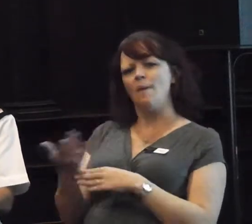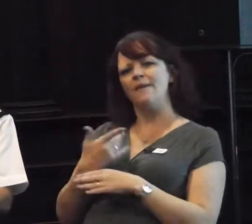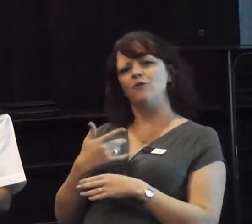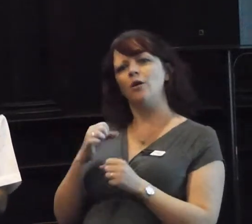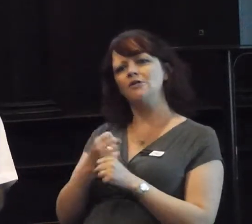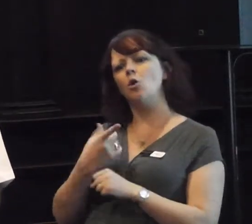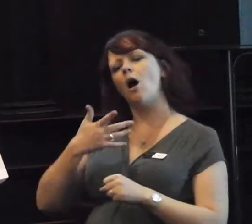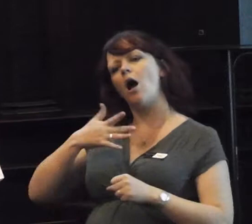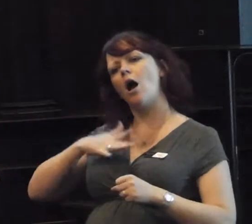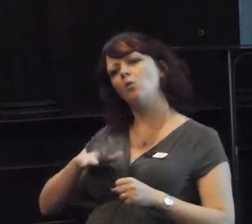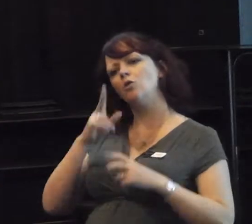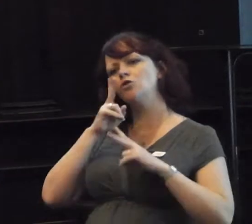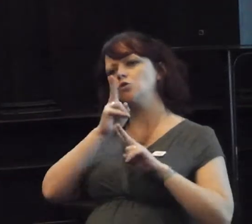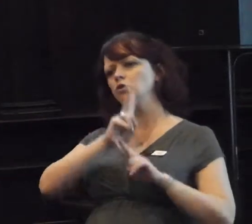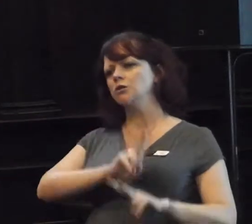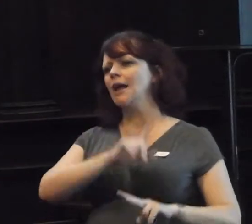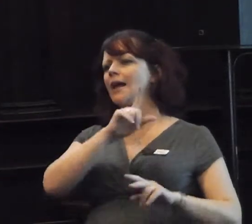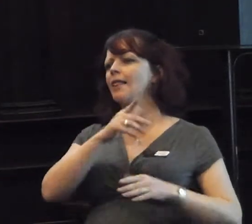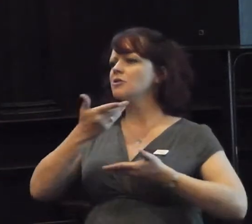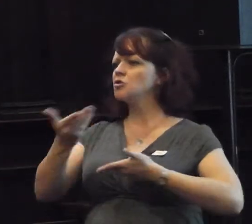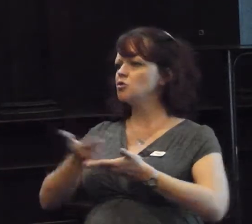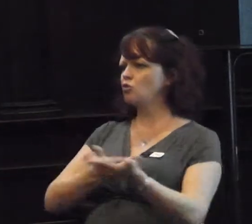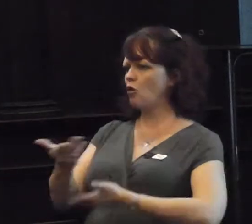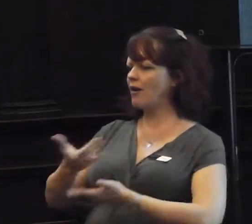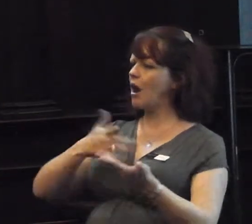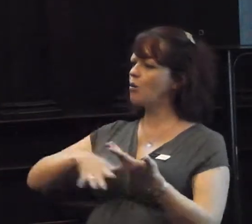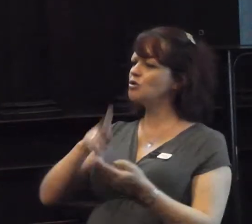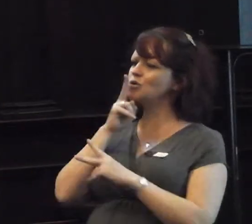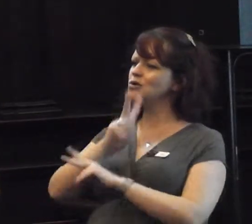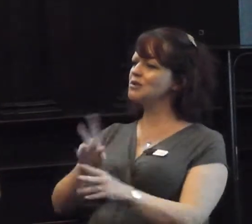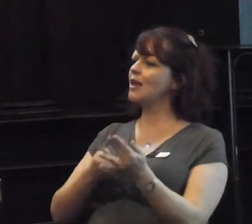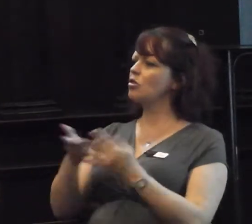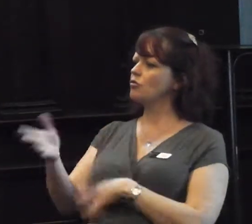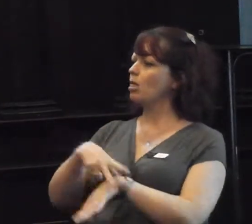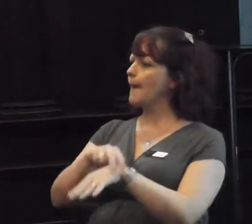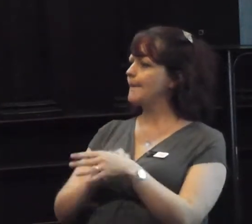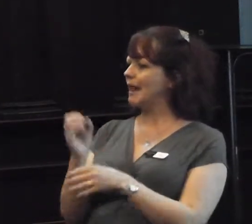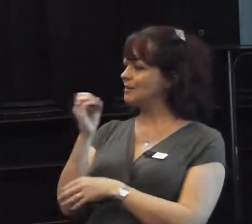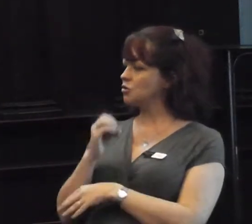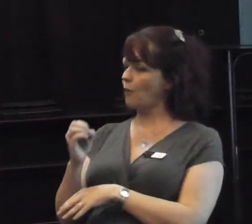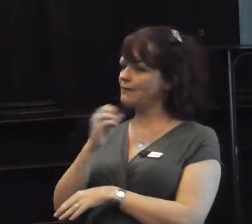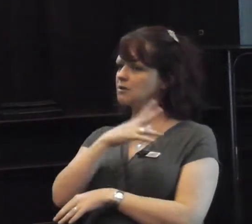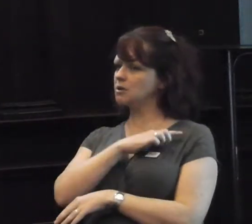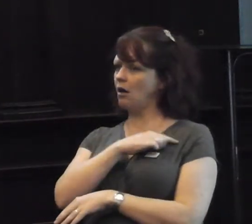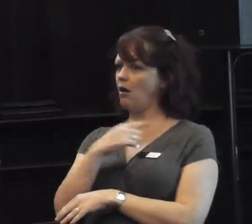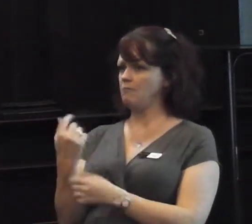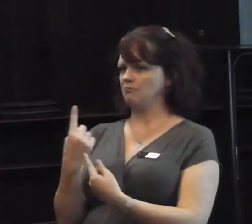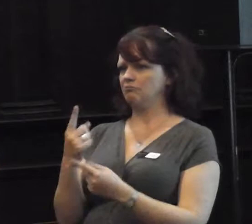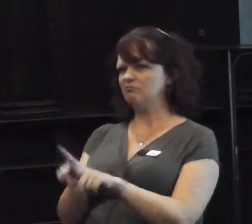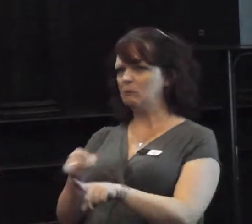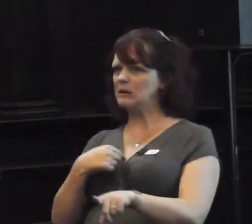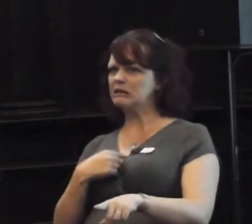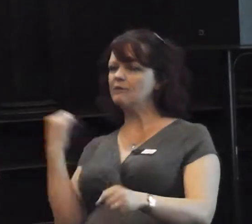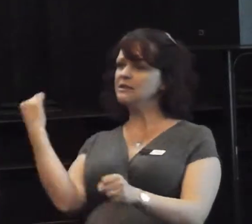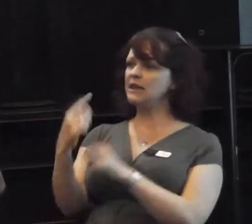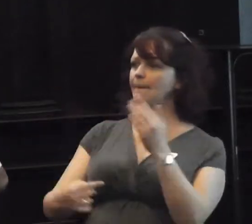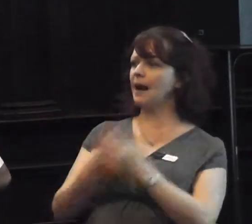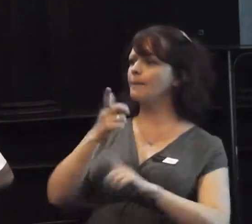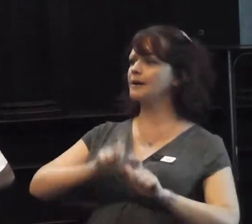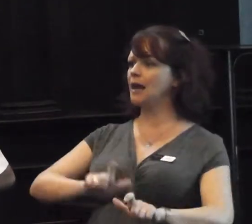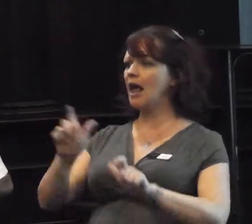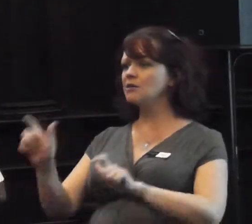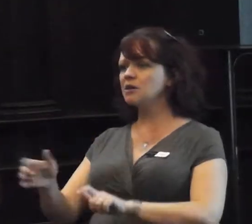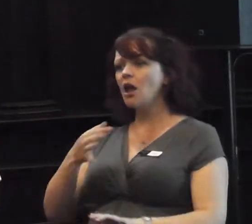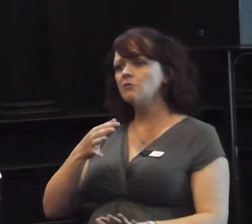And I want you to see it from the police officer's perspective. There's a stab in, you're in Exeter. Very